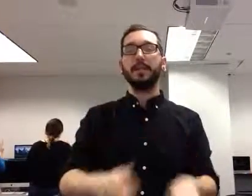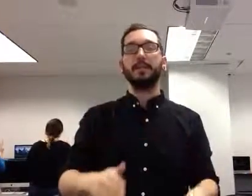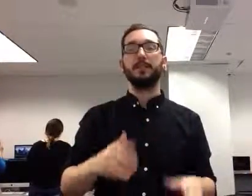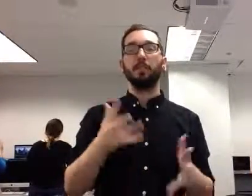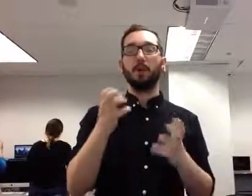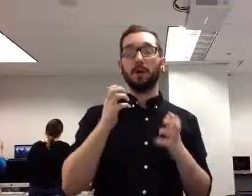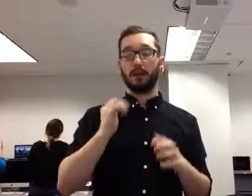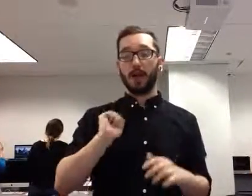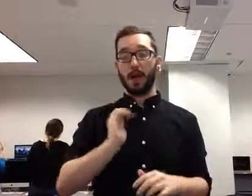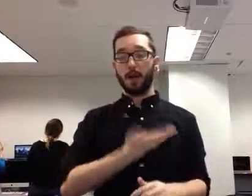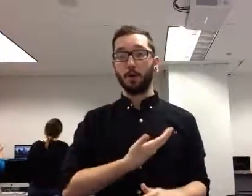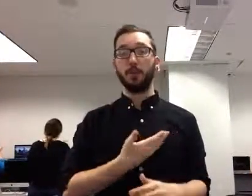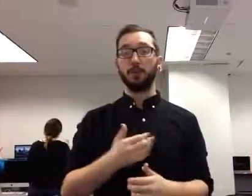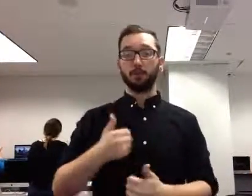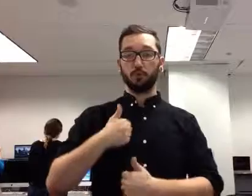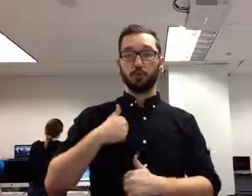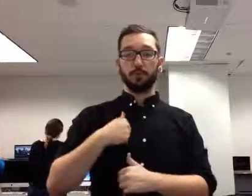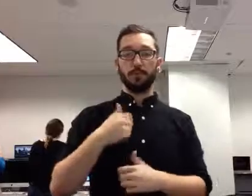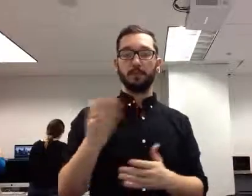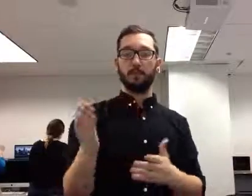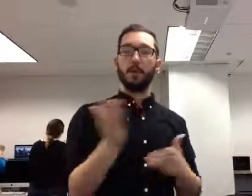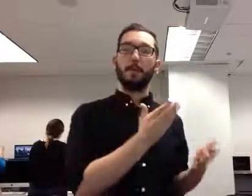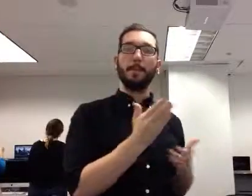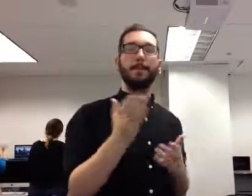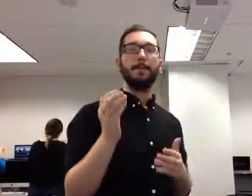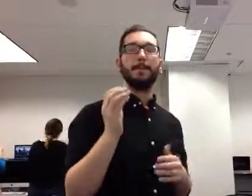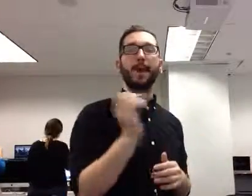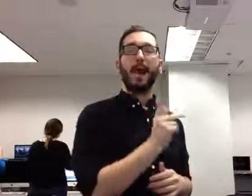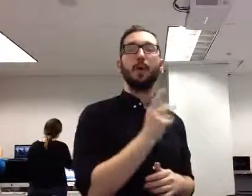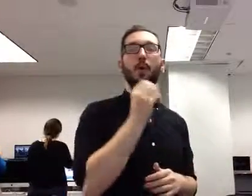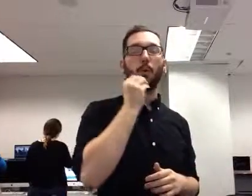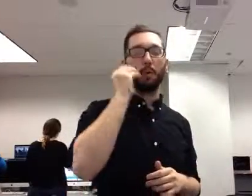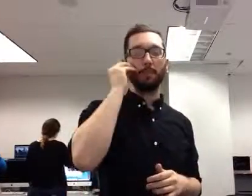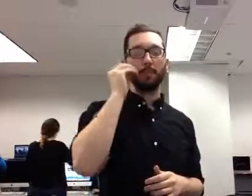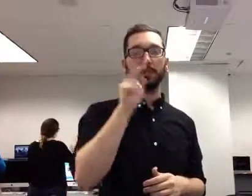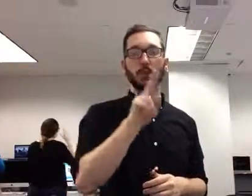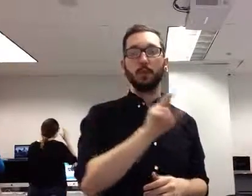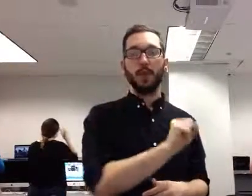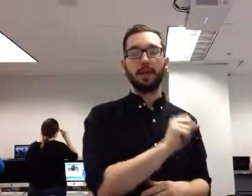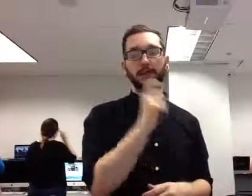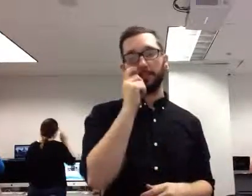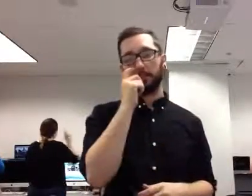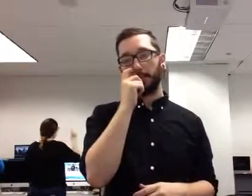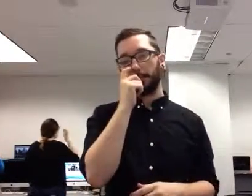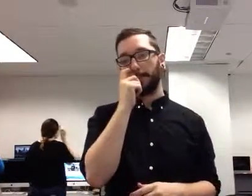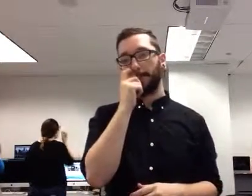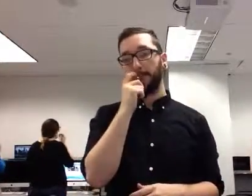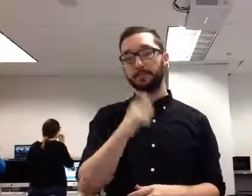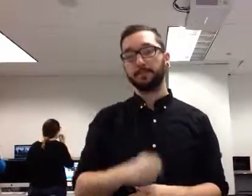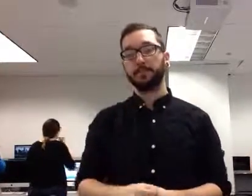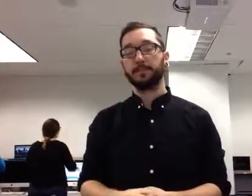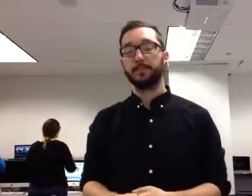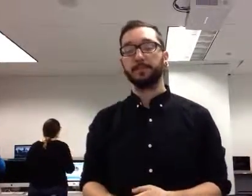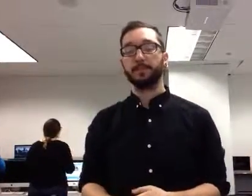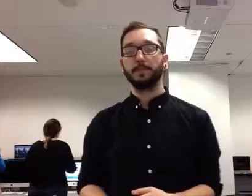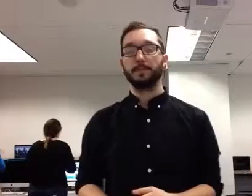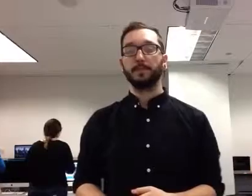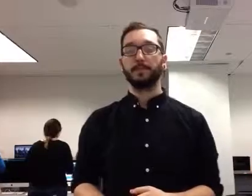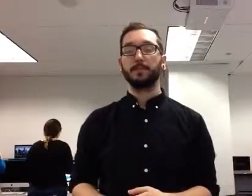the suburbs as quickly as possible and start the baby boomers from coming throughout the S&P. Thank you, Dad. Start those